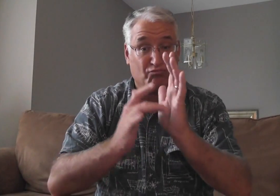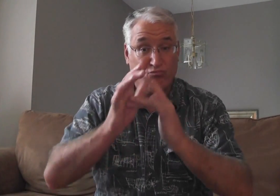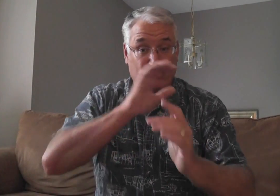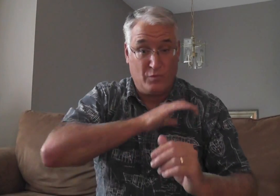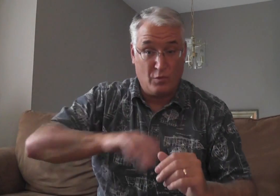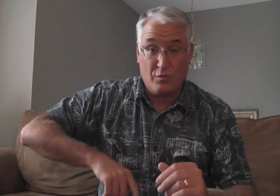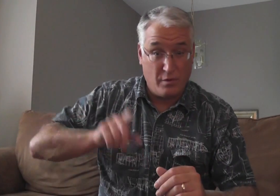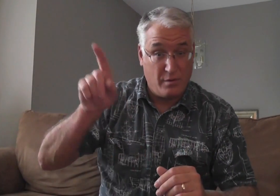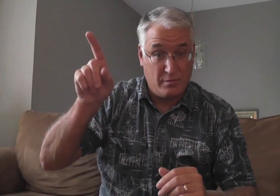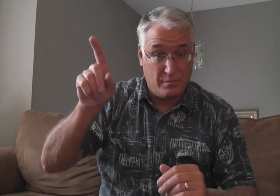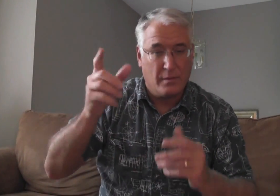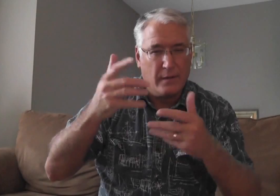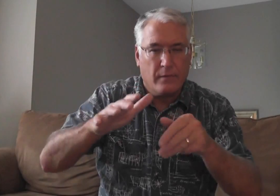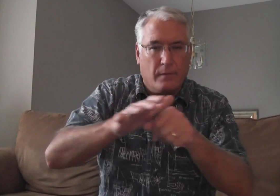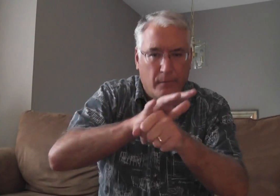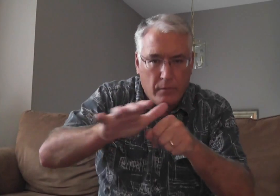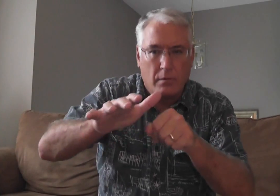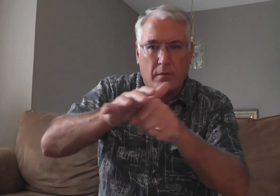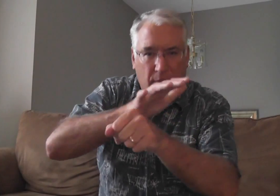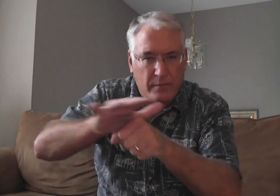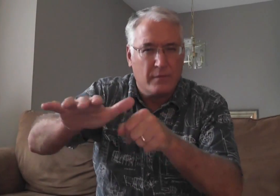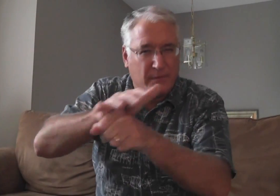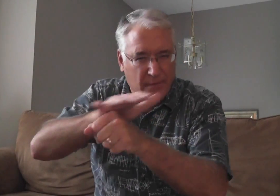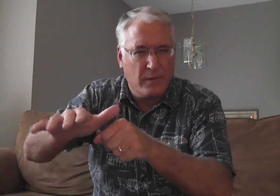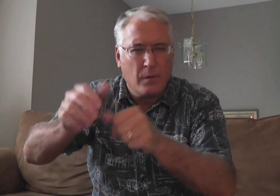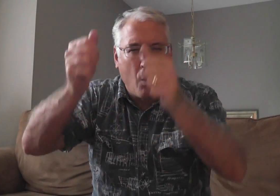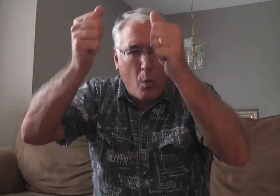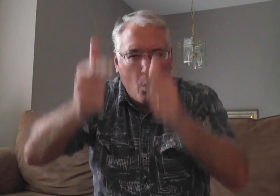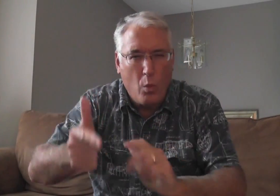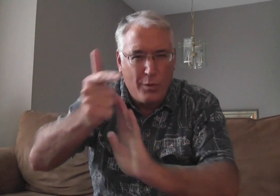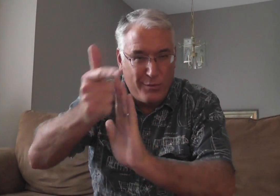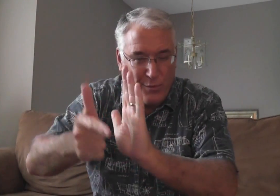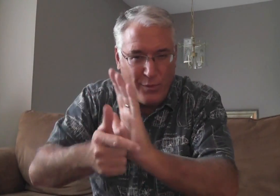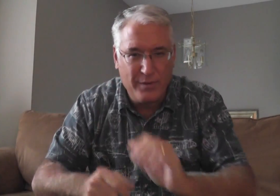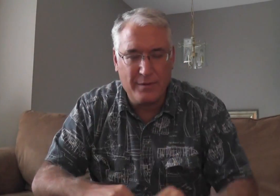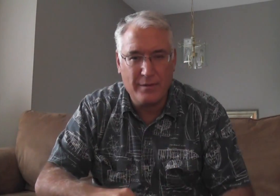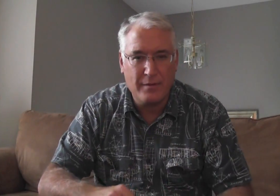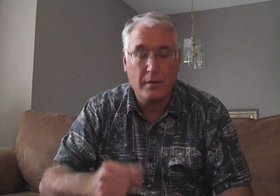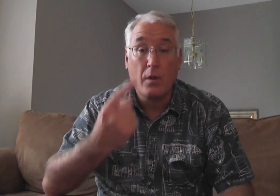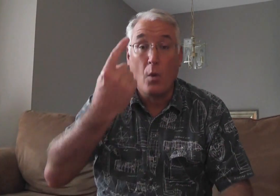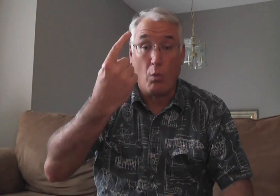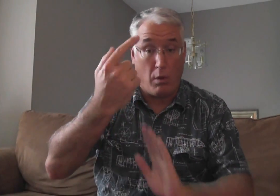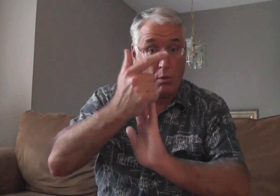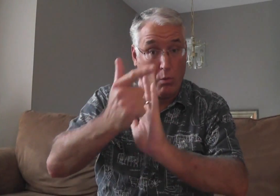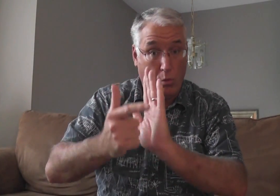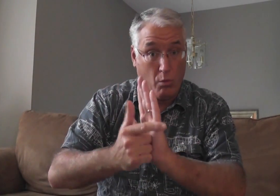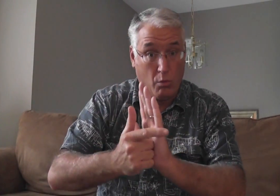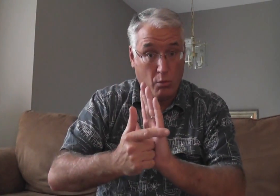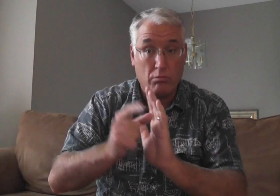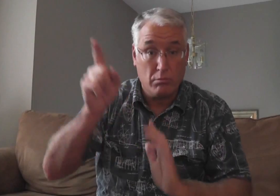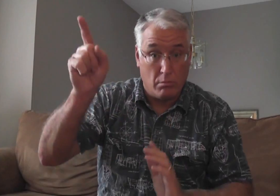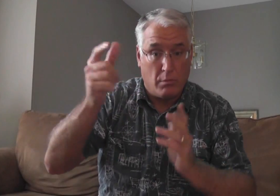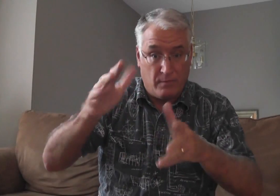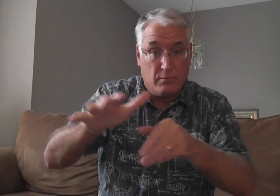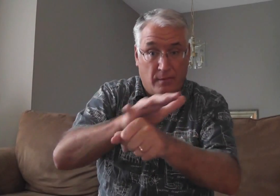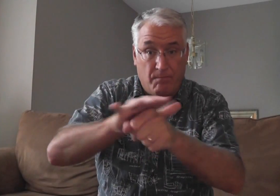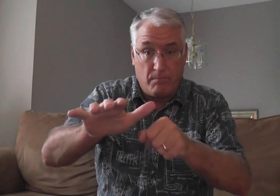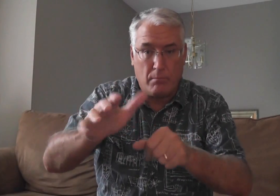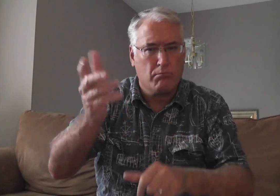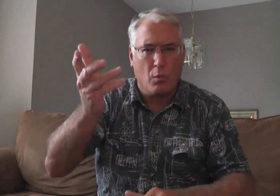Jesus Christ, he fulfilled, fulfilled all of the laws. And one of the laws that